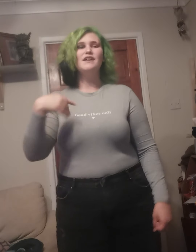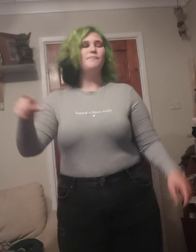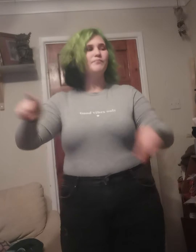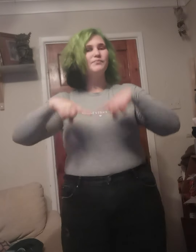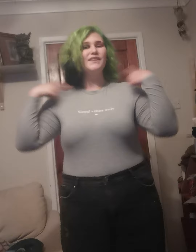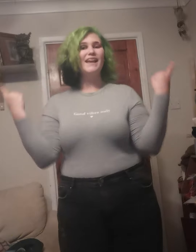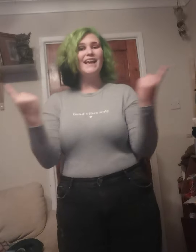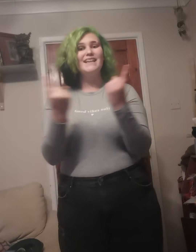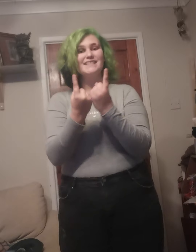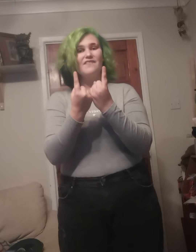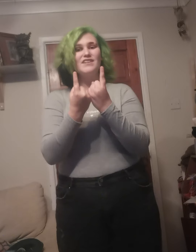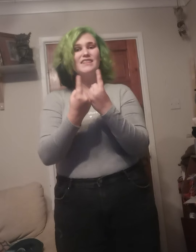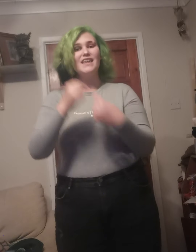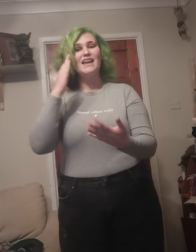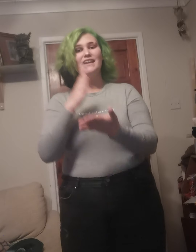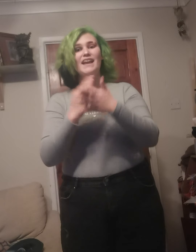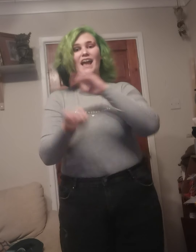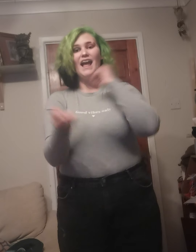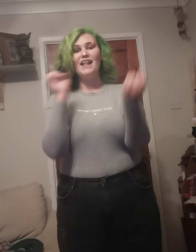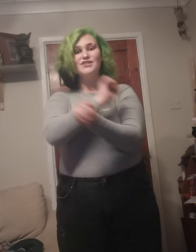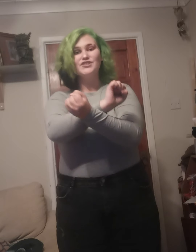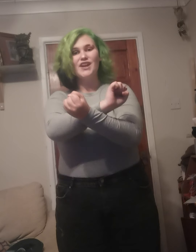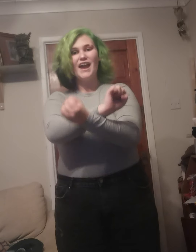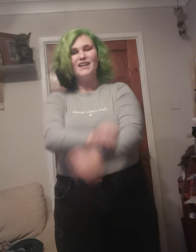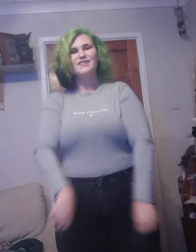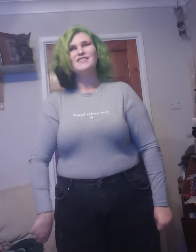yeah. Cause everything has changed.